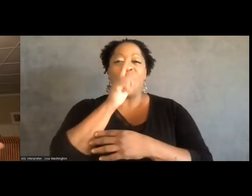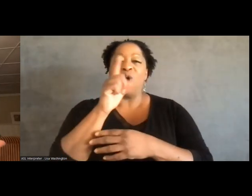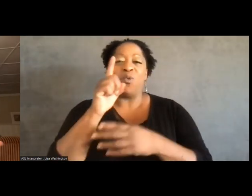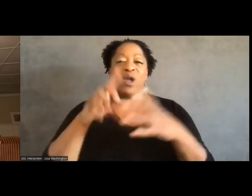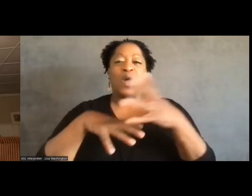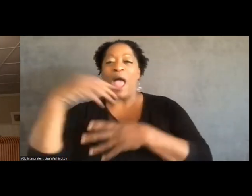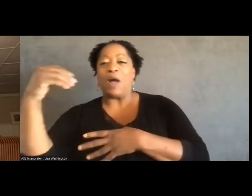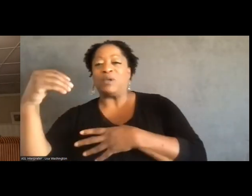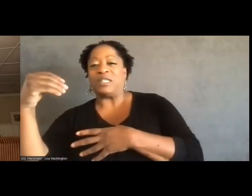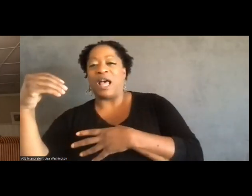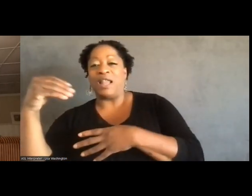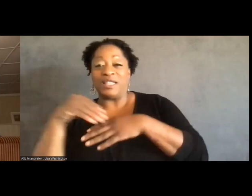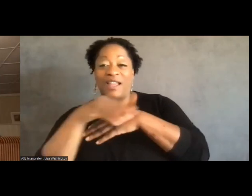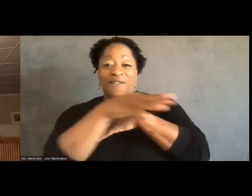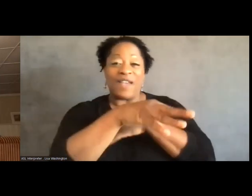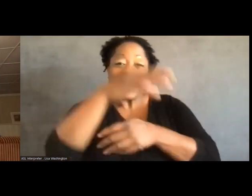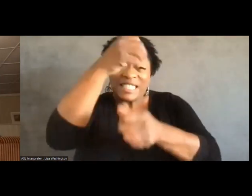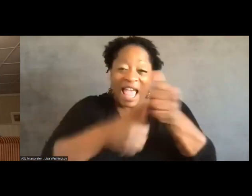affects everybody.